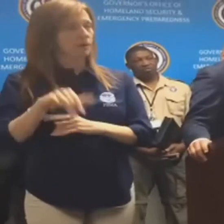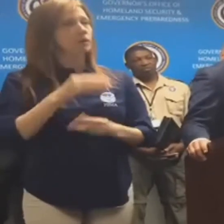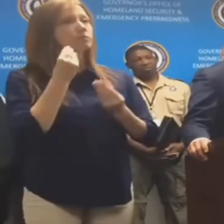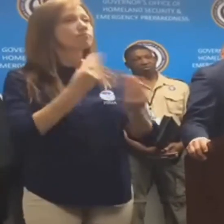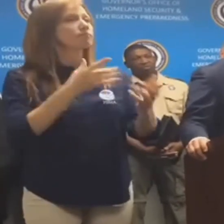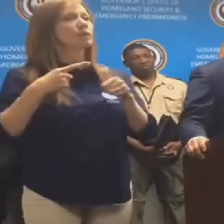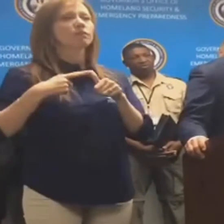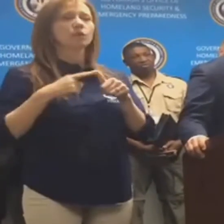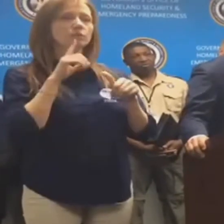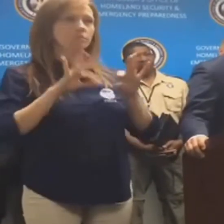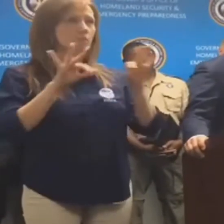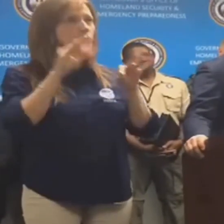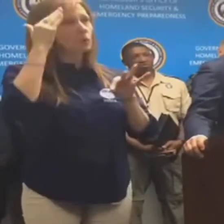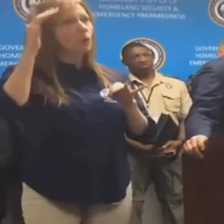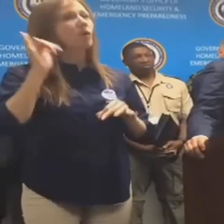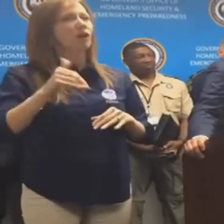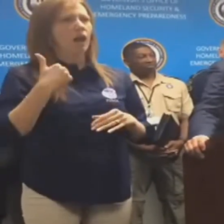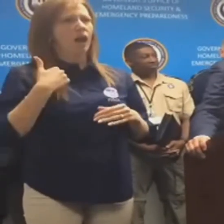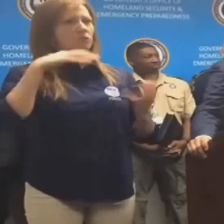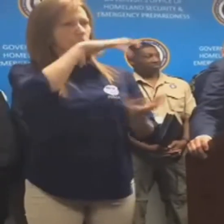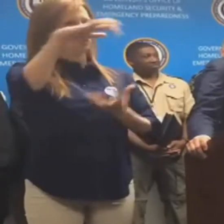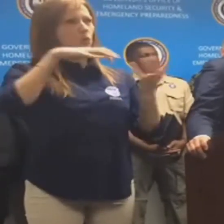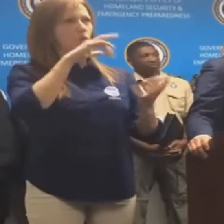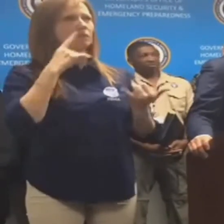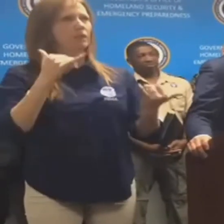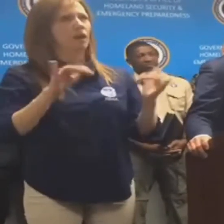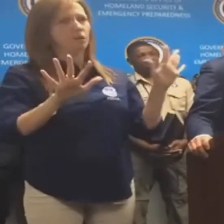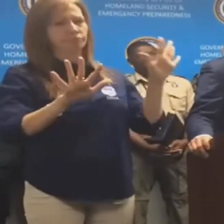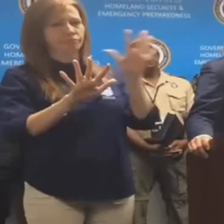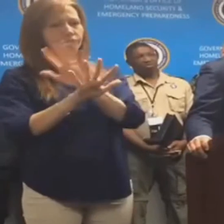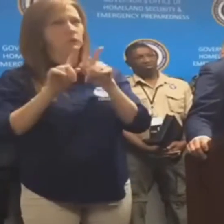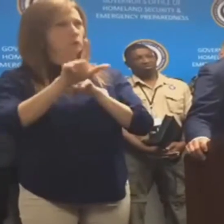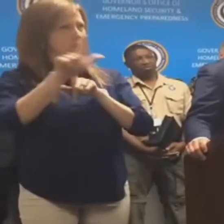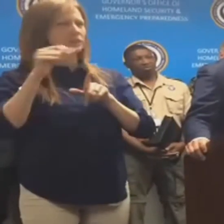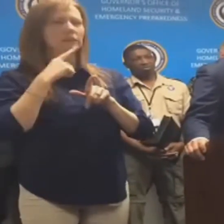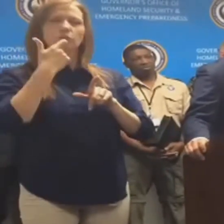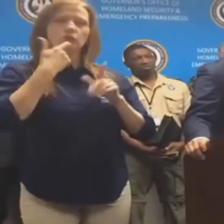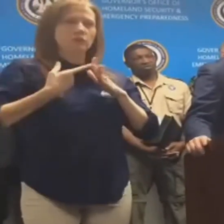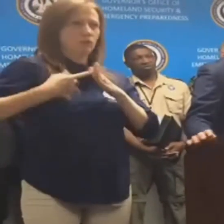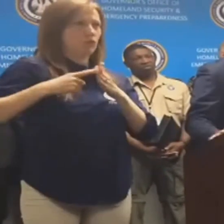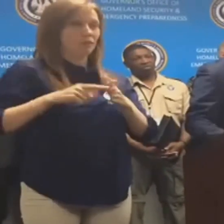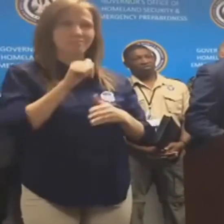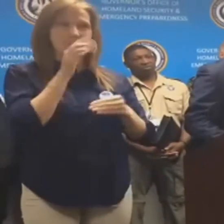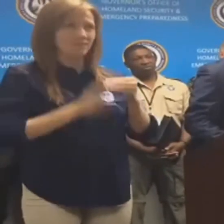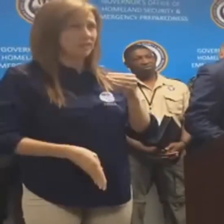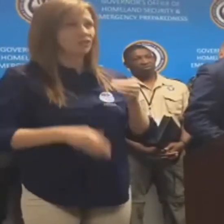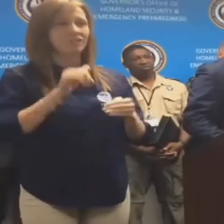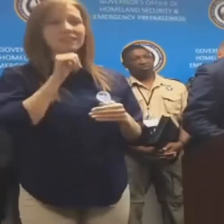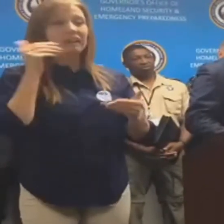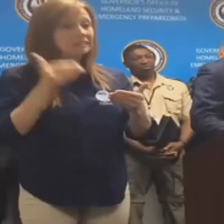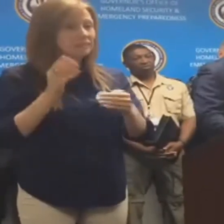such as the Red Cross and the Salvation Army. For starters, people should know that the storm system moving across Louisiana